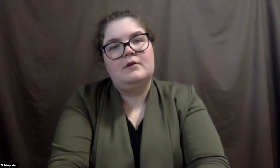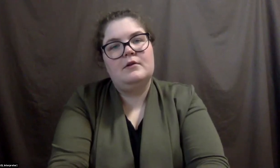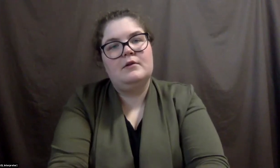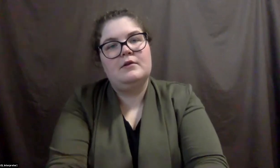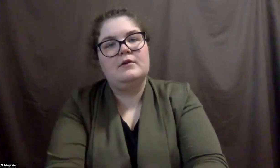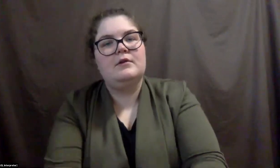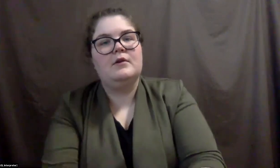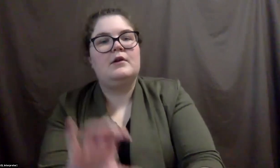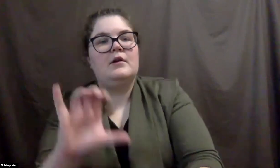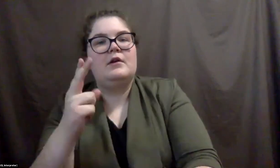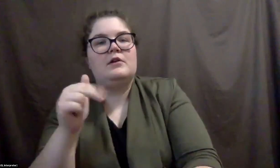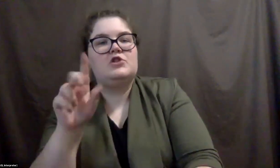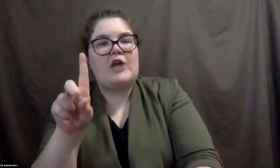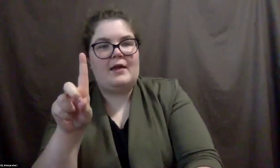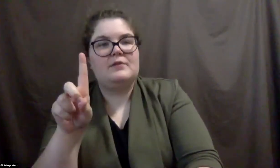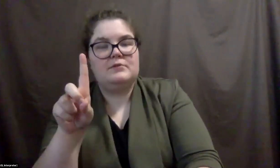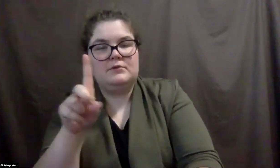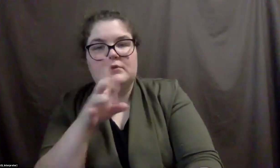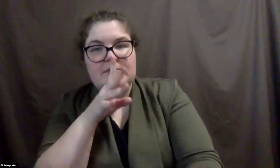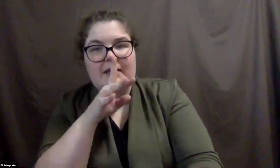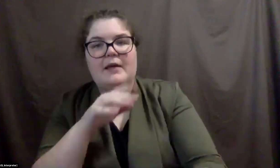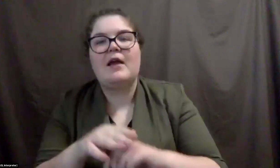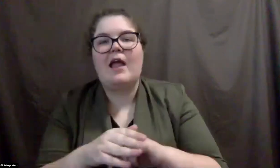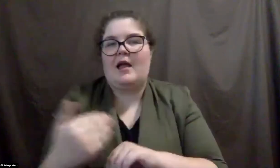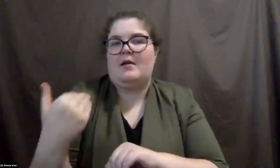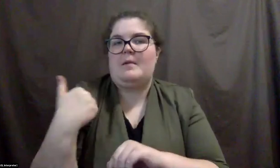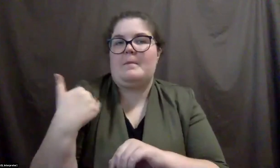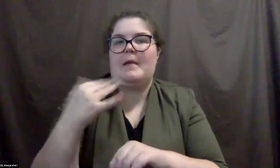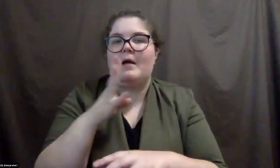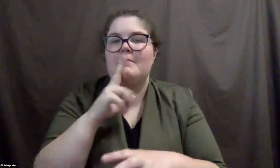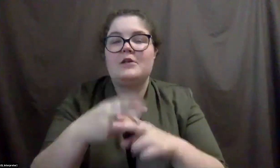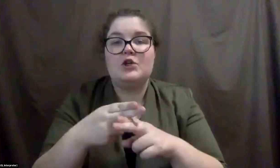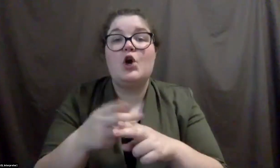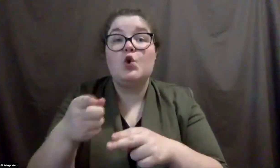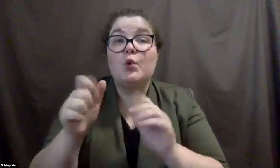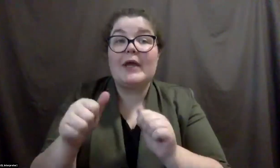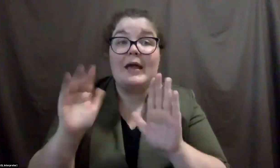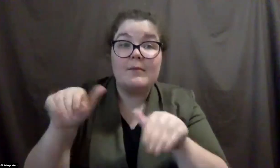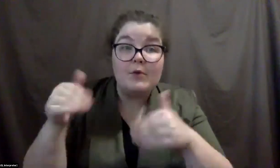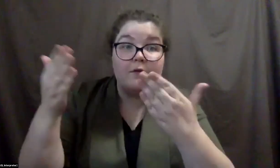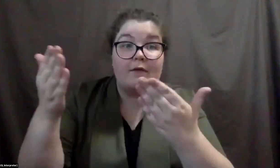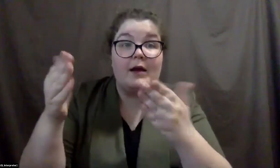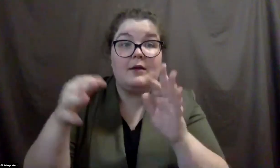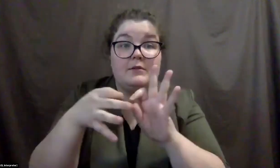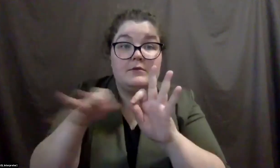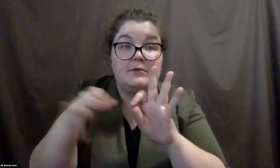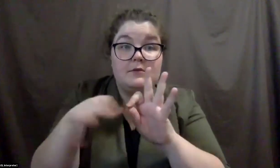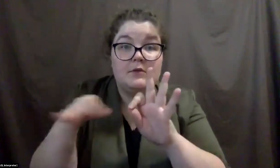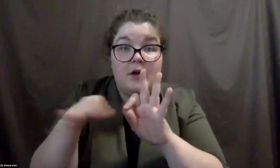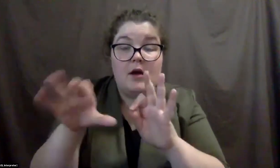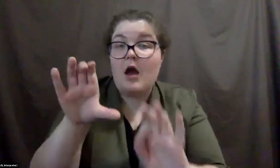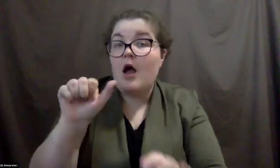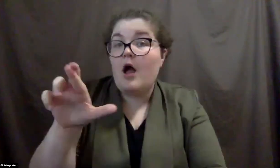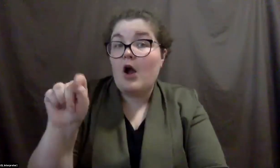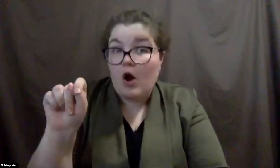So, so, kind of, as I alluded to earlier, uh, if you're able to provide, um, the, the carts, the, the,